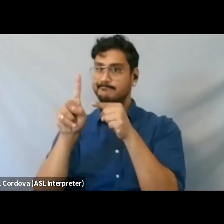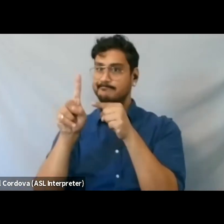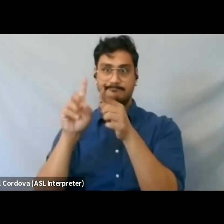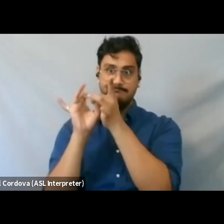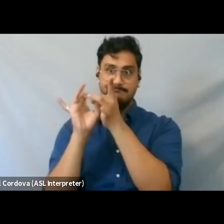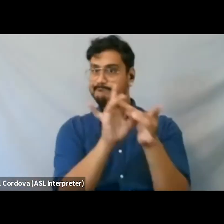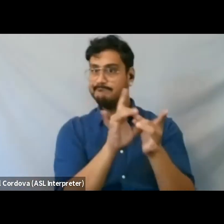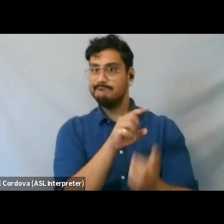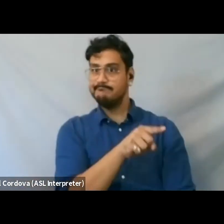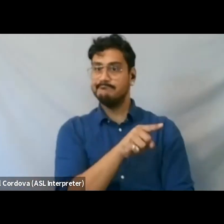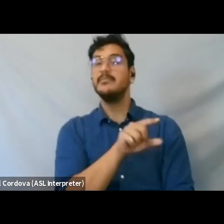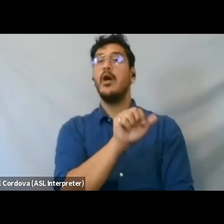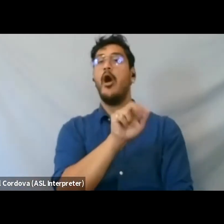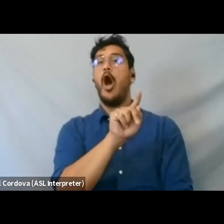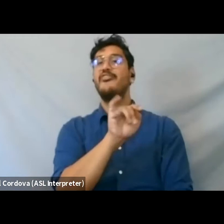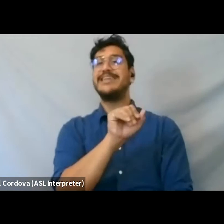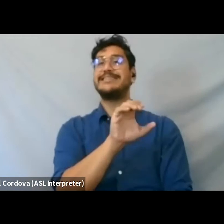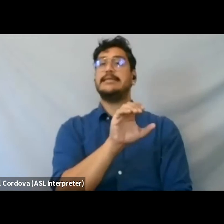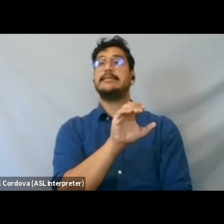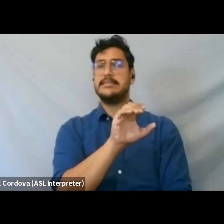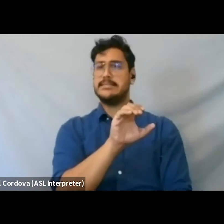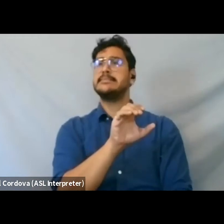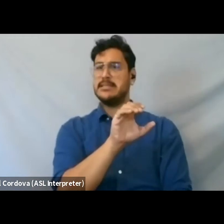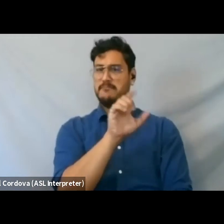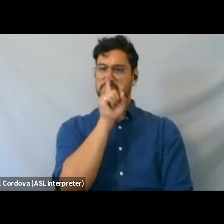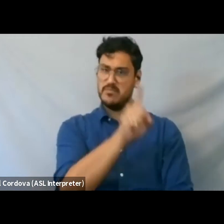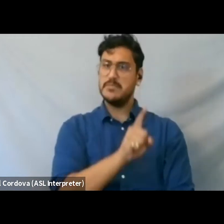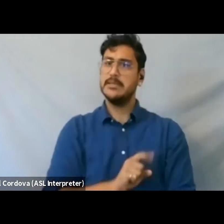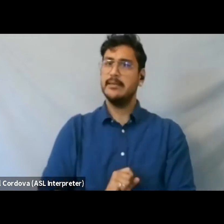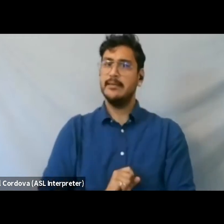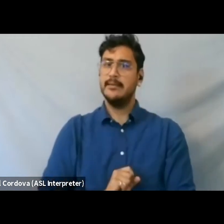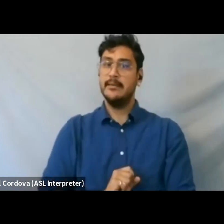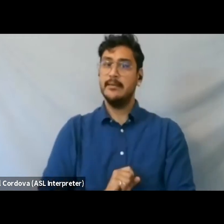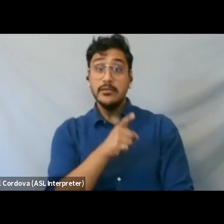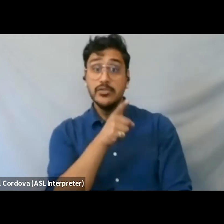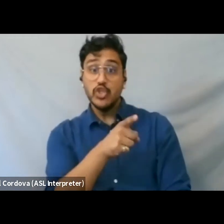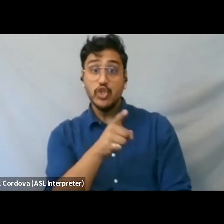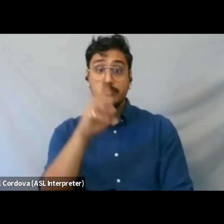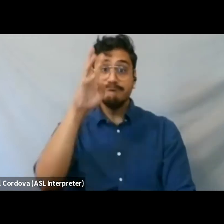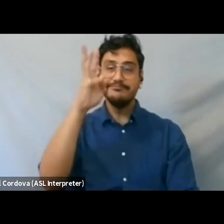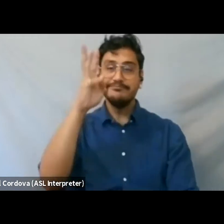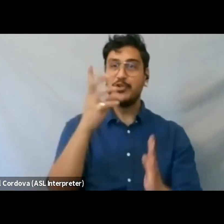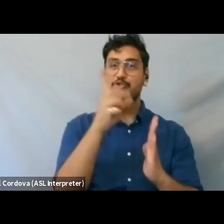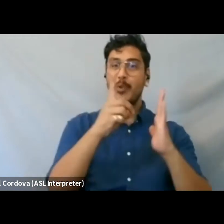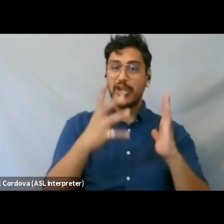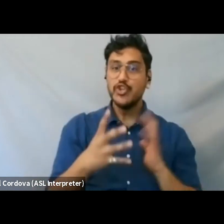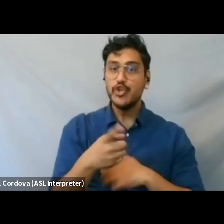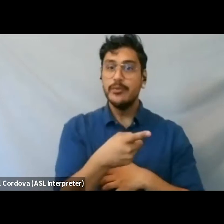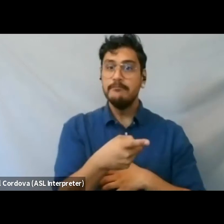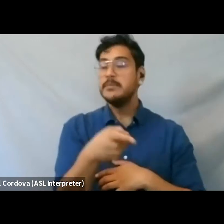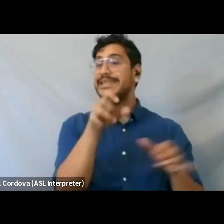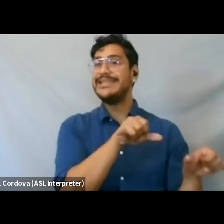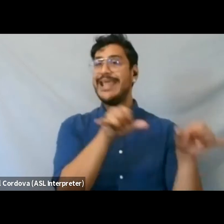authentic. The Rhiannon that you see as executive director of Silk Road is the same Rhiannon that